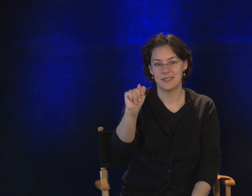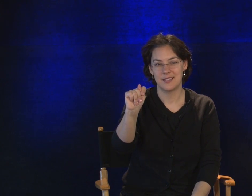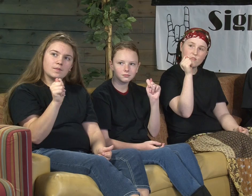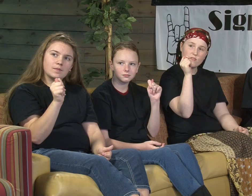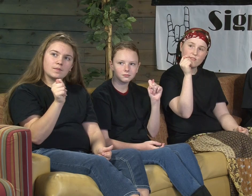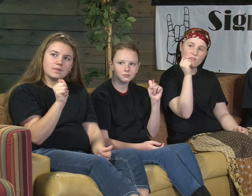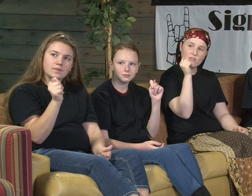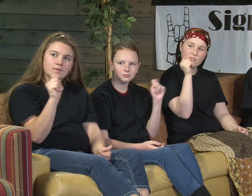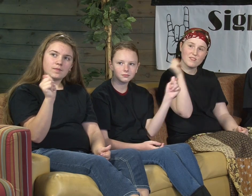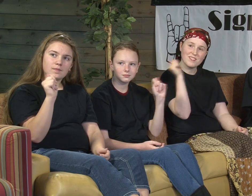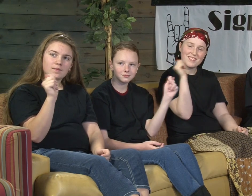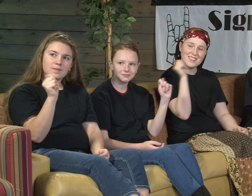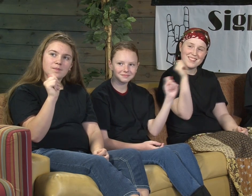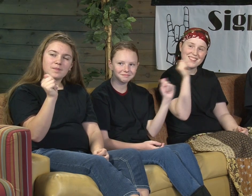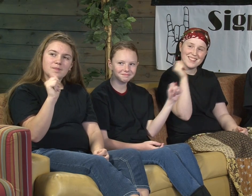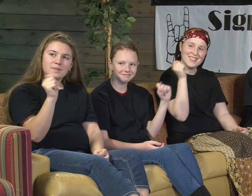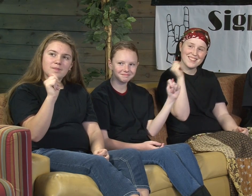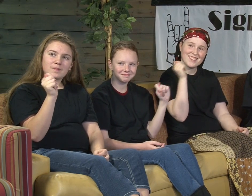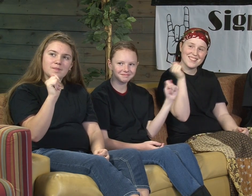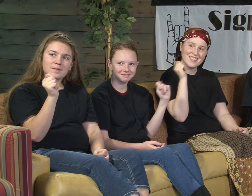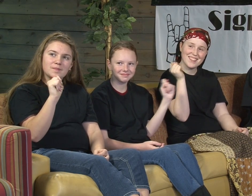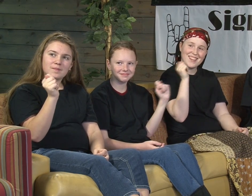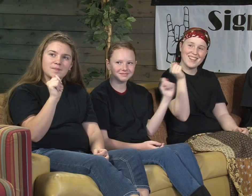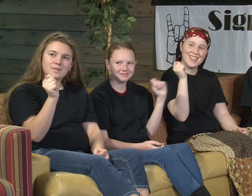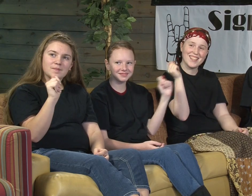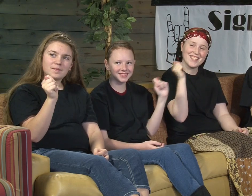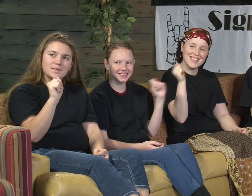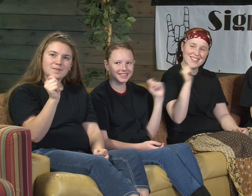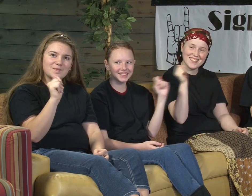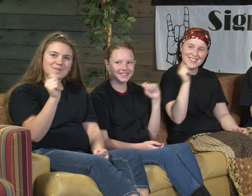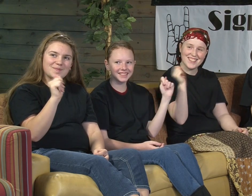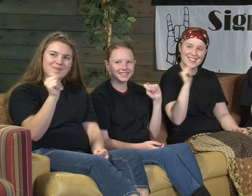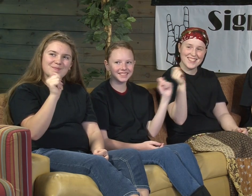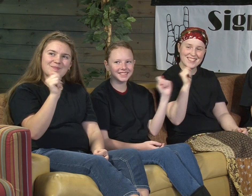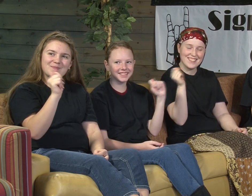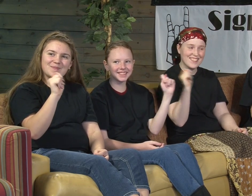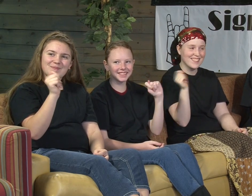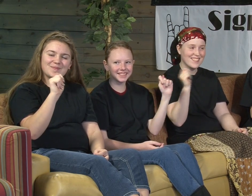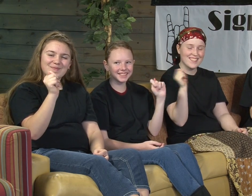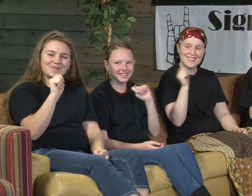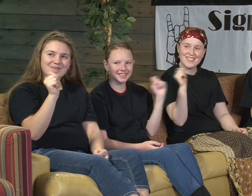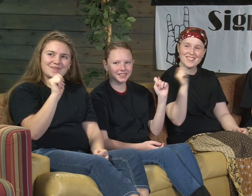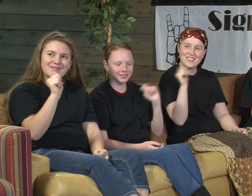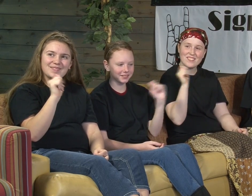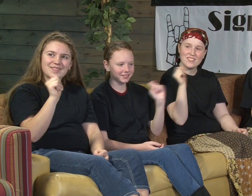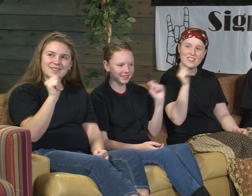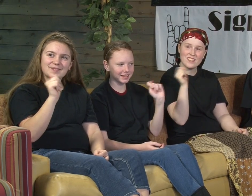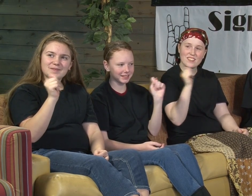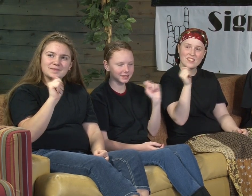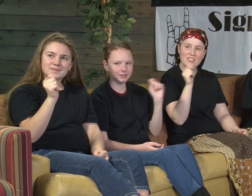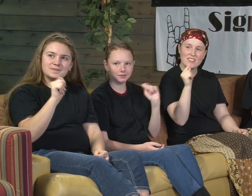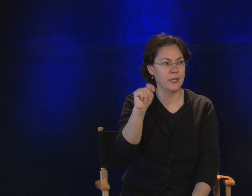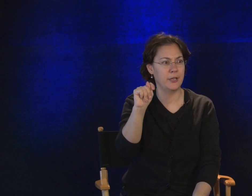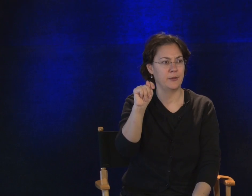Shake it. Bathroom. Most important sign. If you urgently need to go to the bathroom, what do you do?